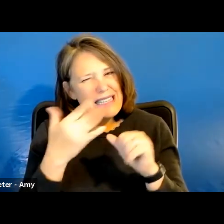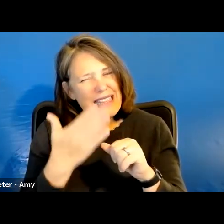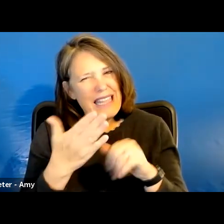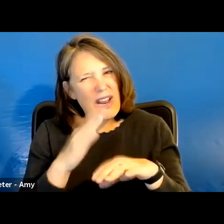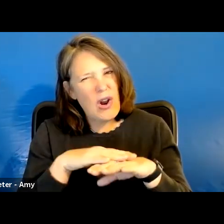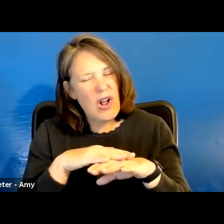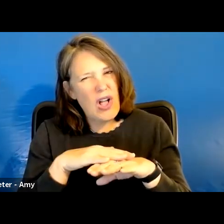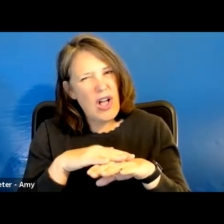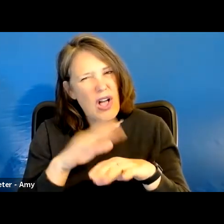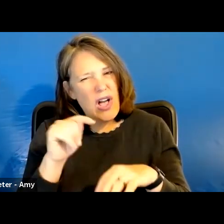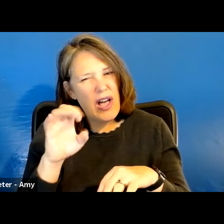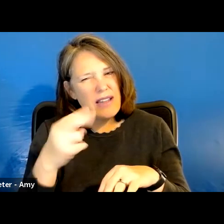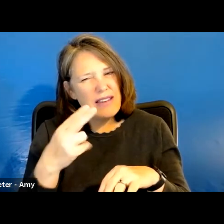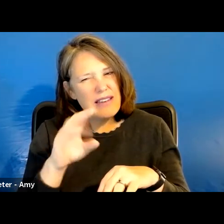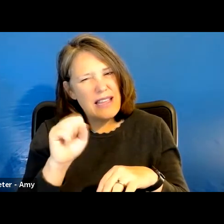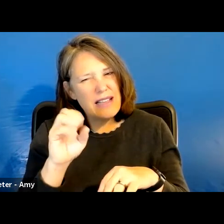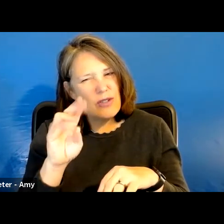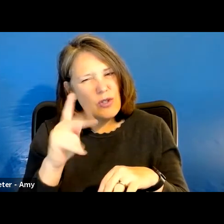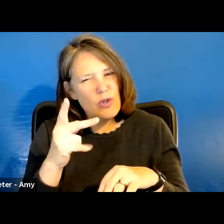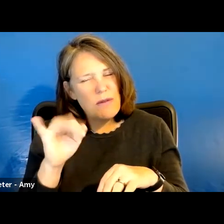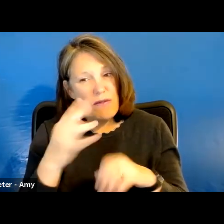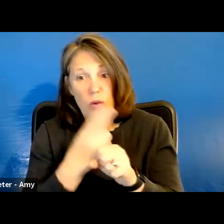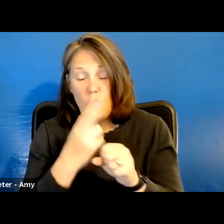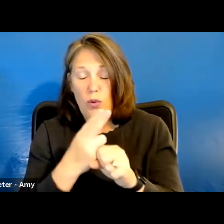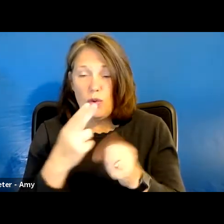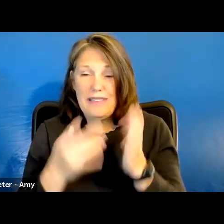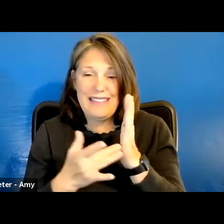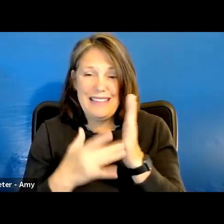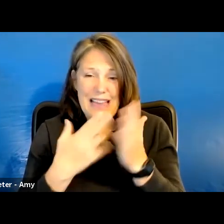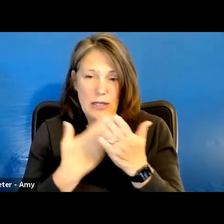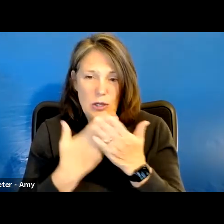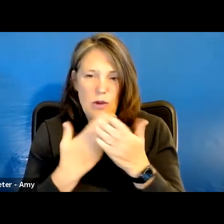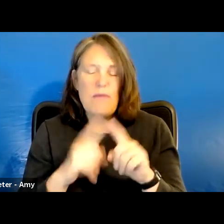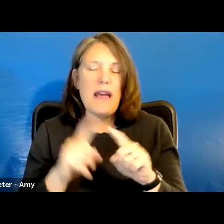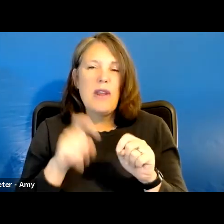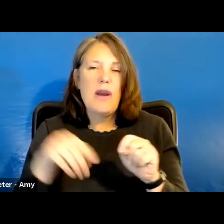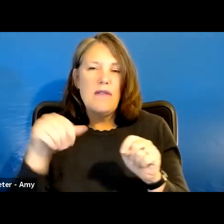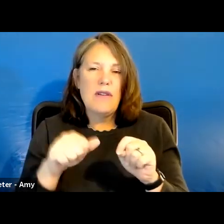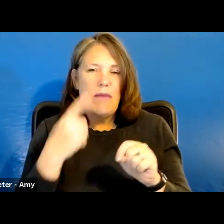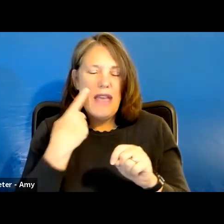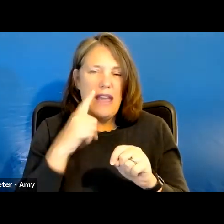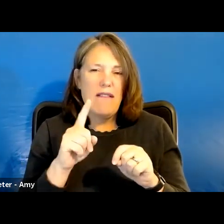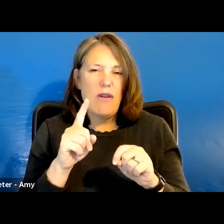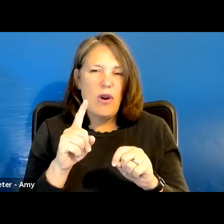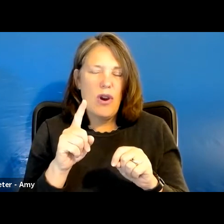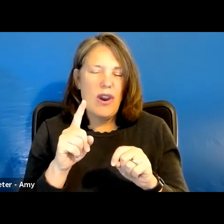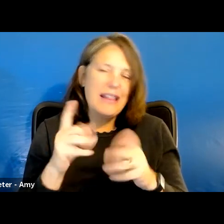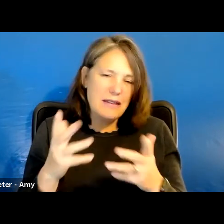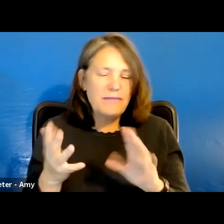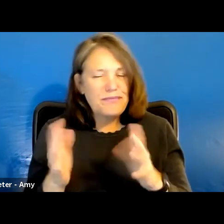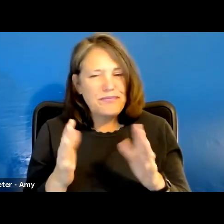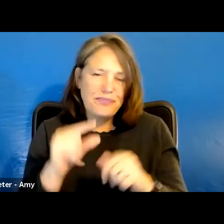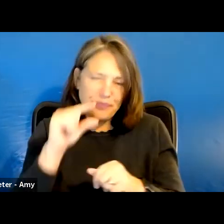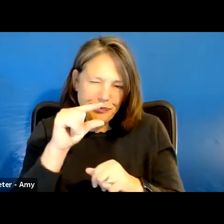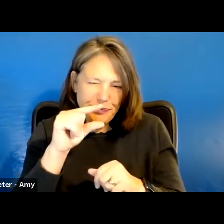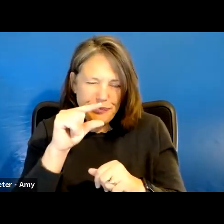TechSoup for those of you who use TechSoup. But you do have to pay for Zoom. It's pretty much, it's a small